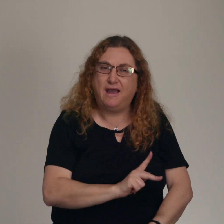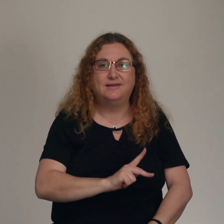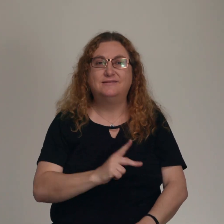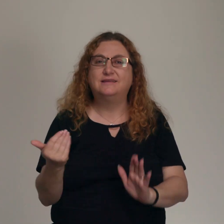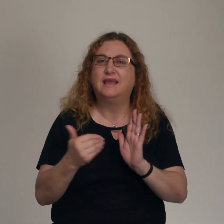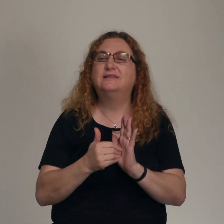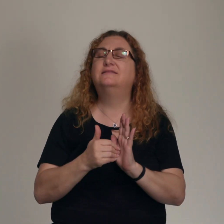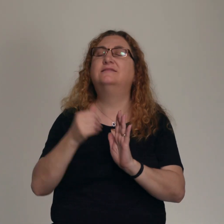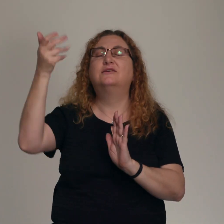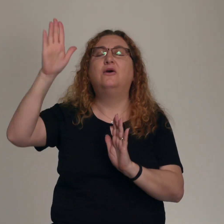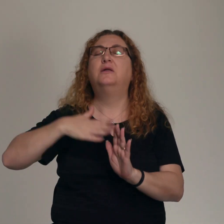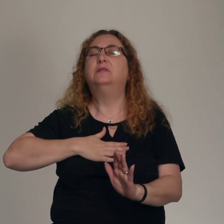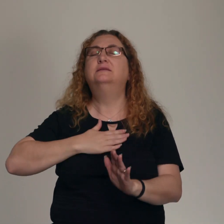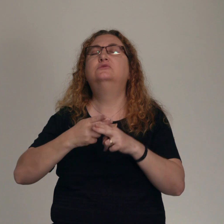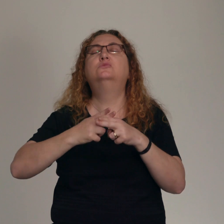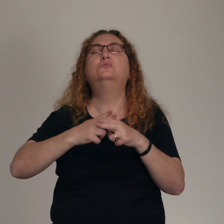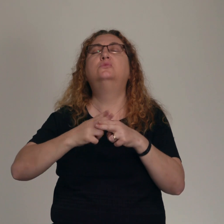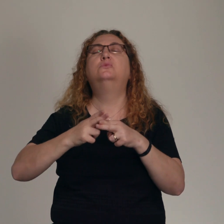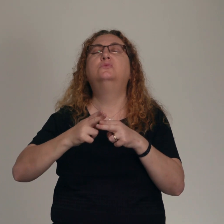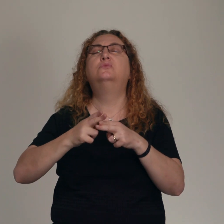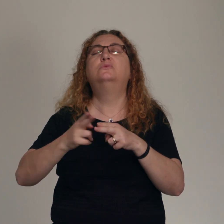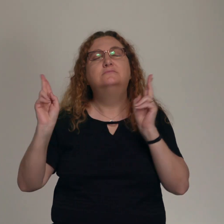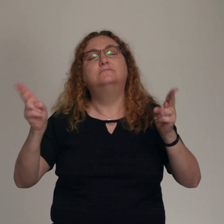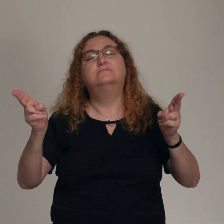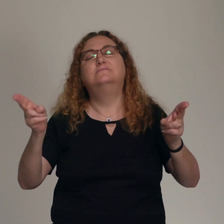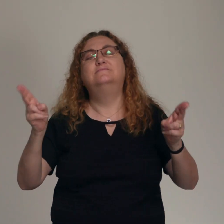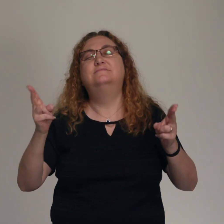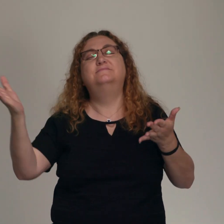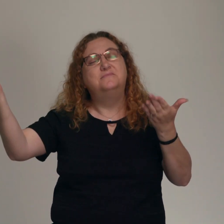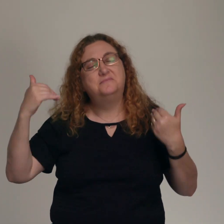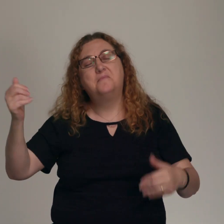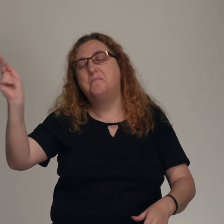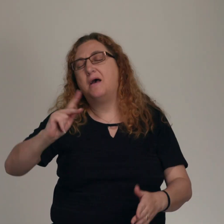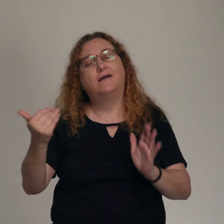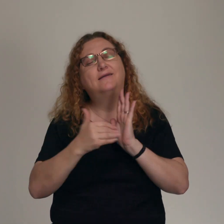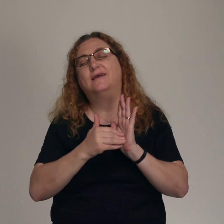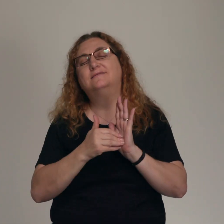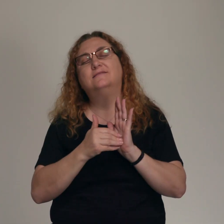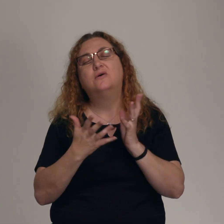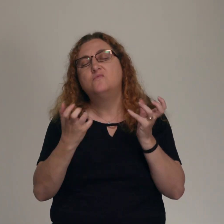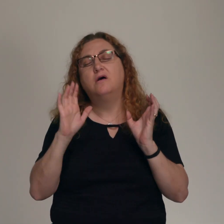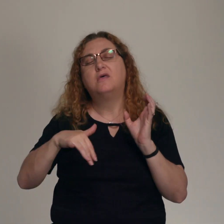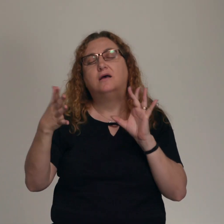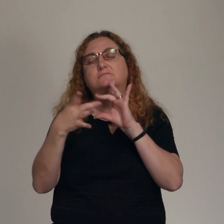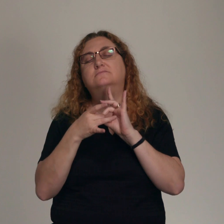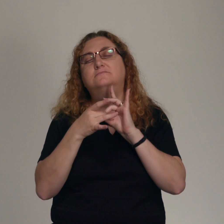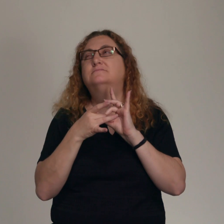that he will come again. Make all things new that the reconciliation with God and others that we so sorely crave